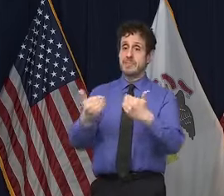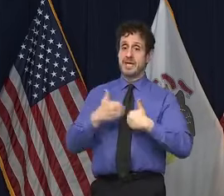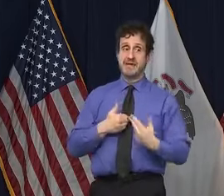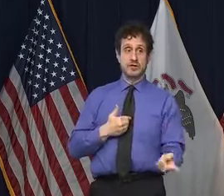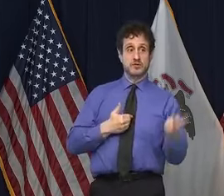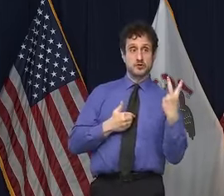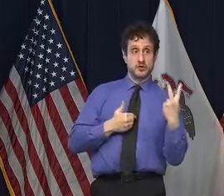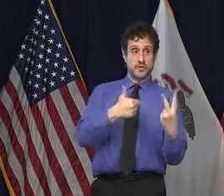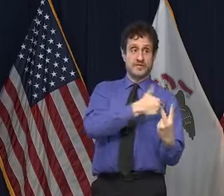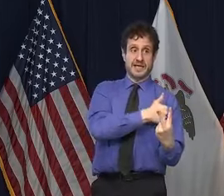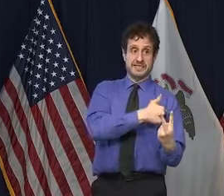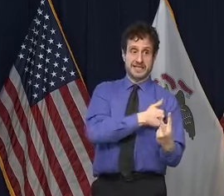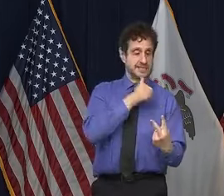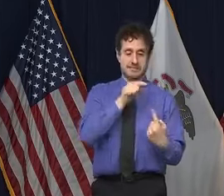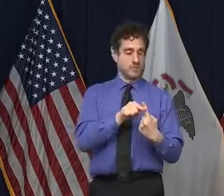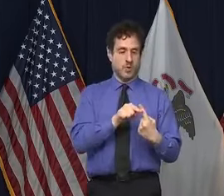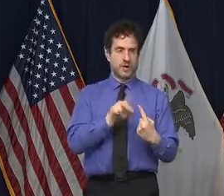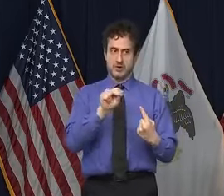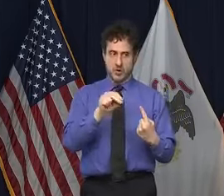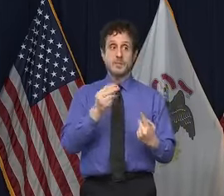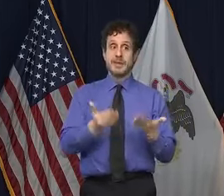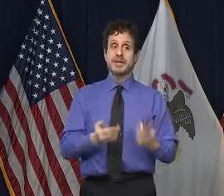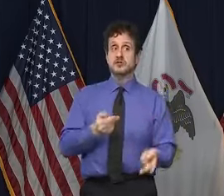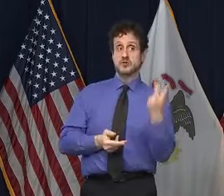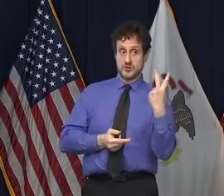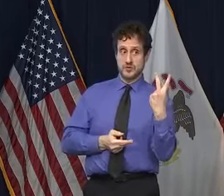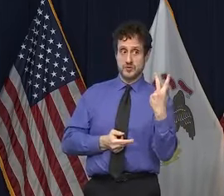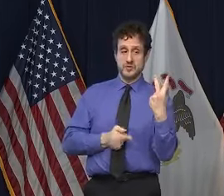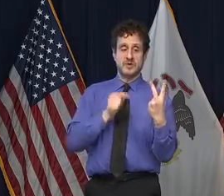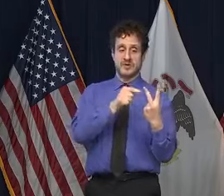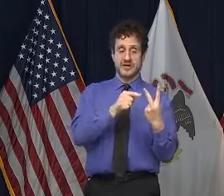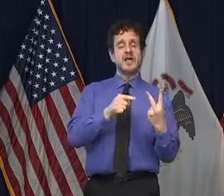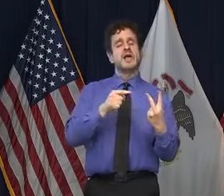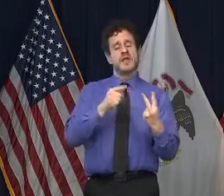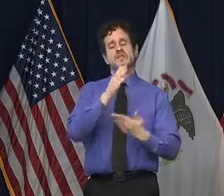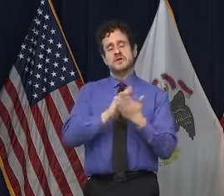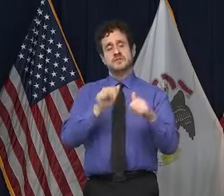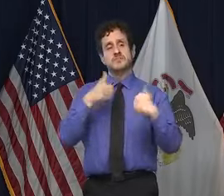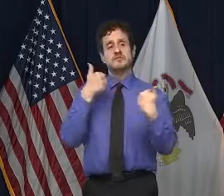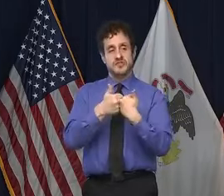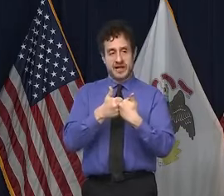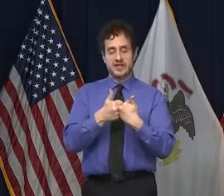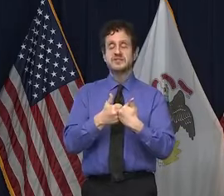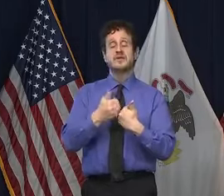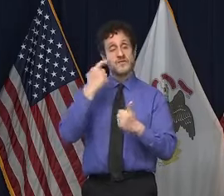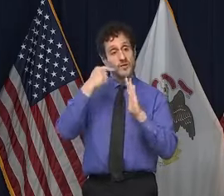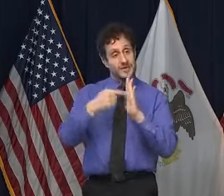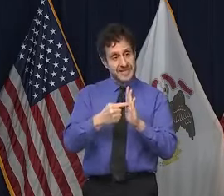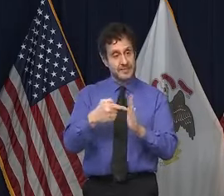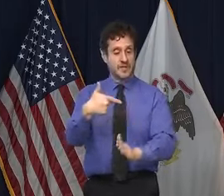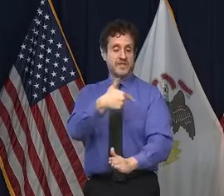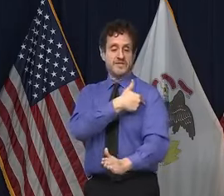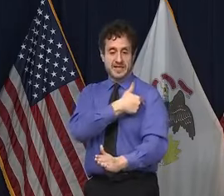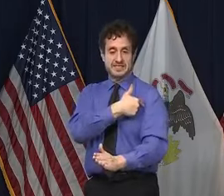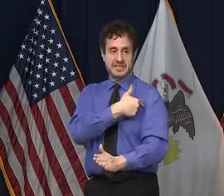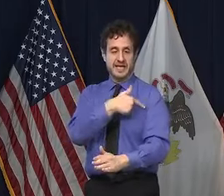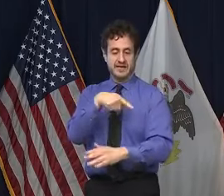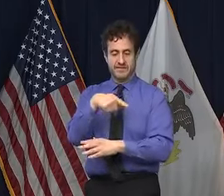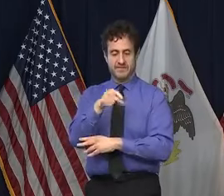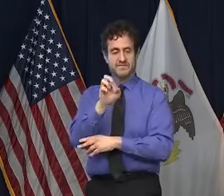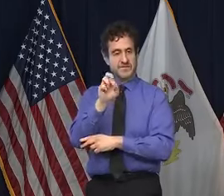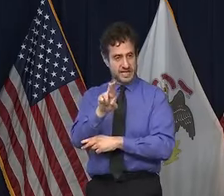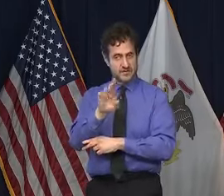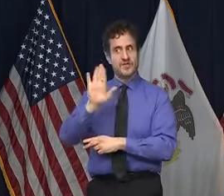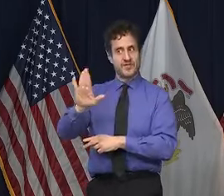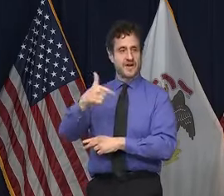And so there are logistical challenges, as you mentioned, in terms of the ultra-cold, as you've heard many times with the Pfizer vaccine.